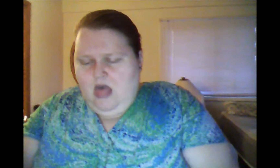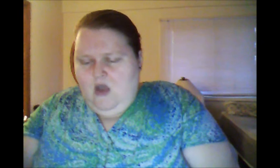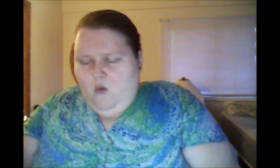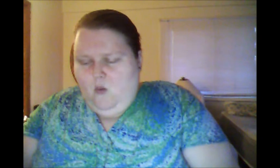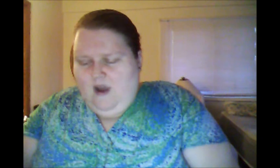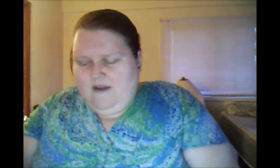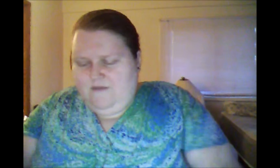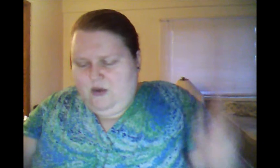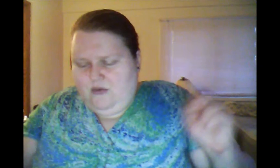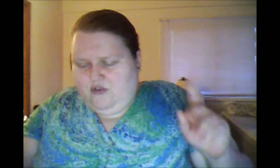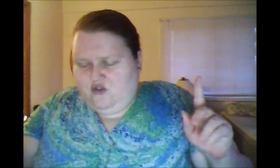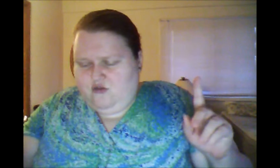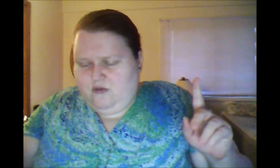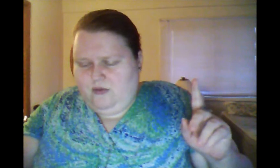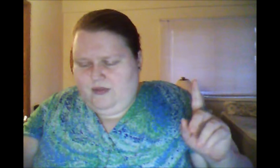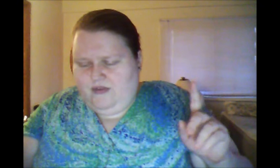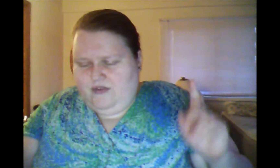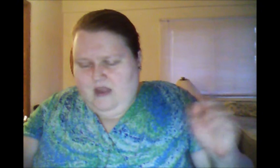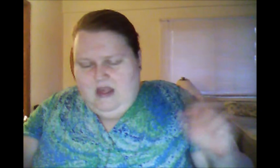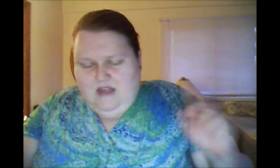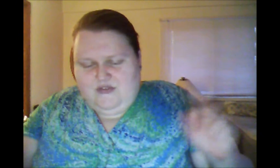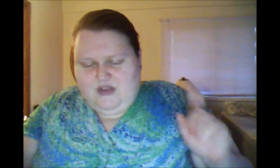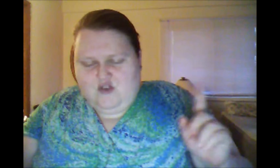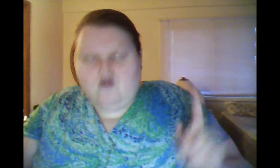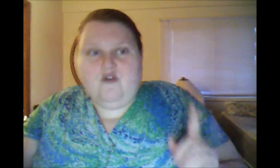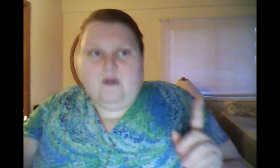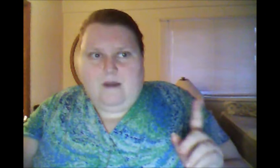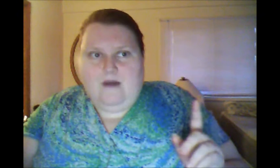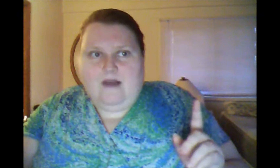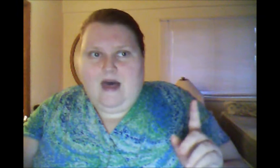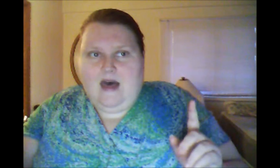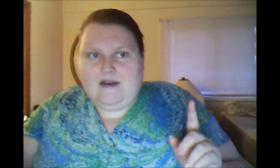One of those truths is the truth about goddess.